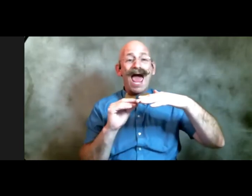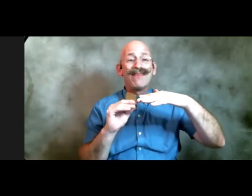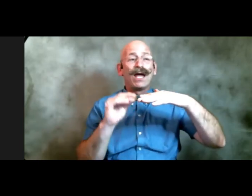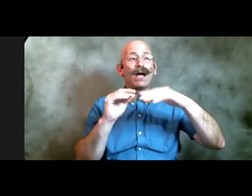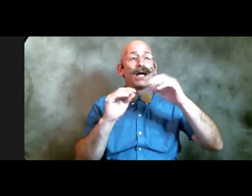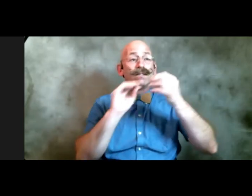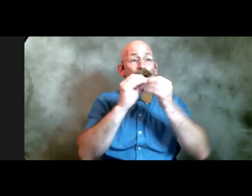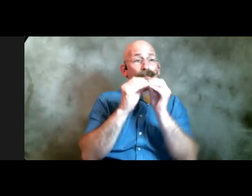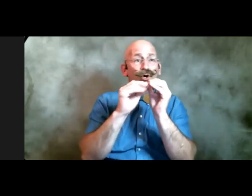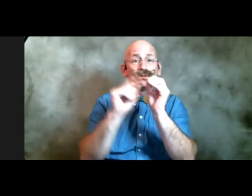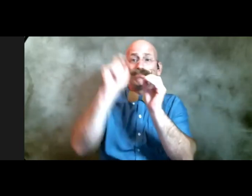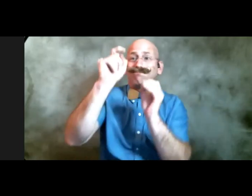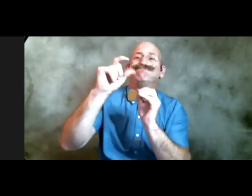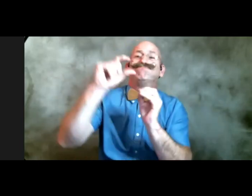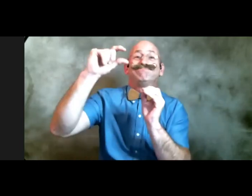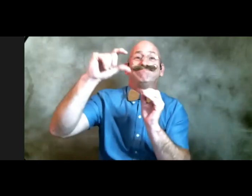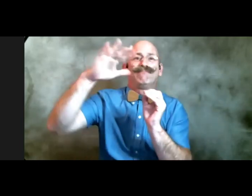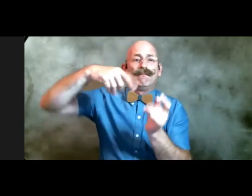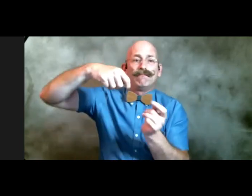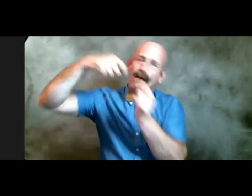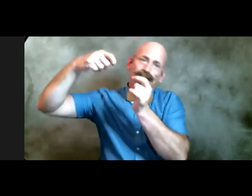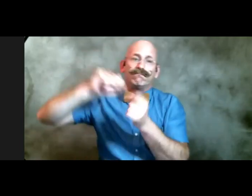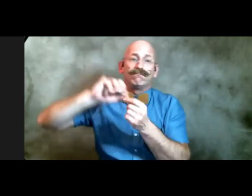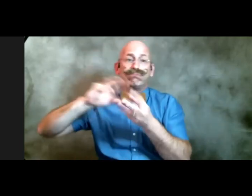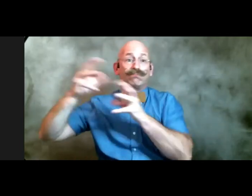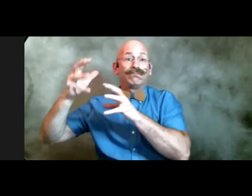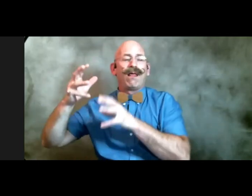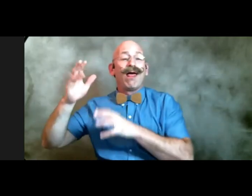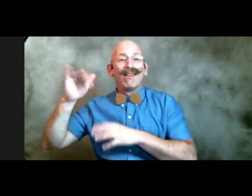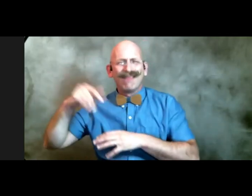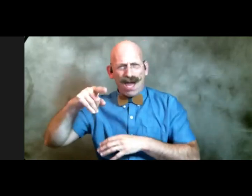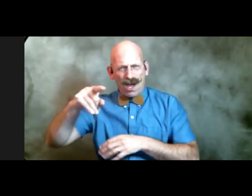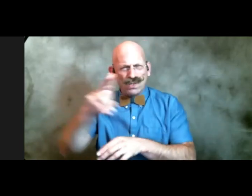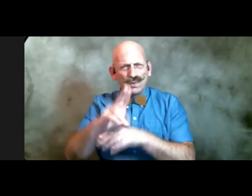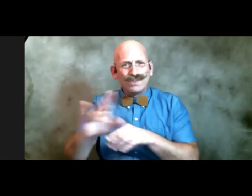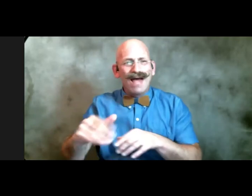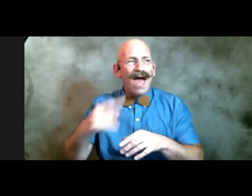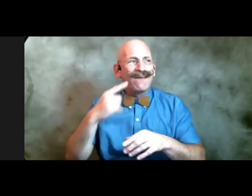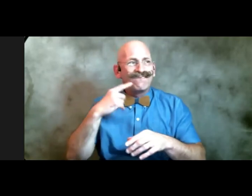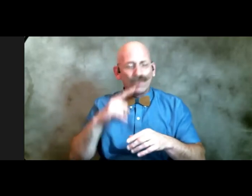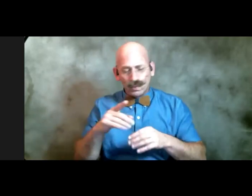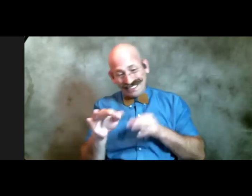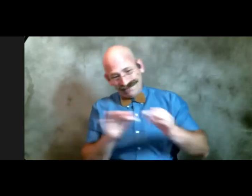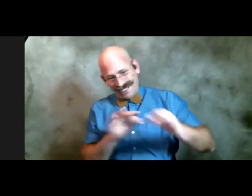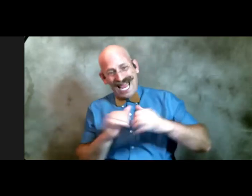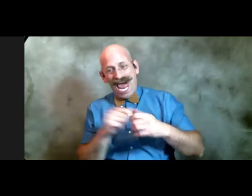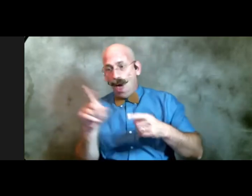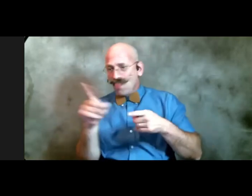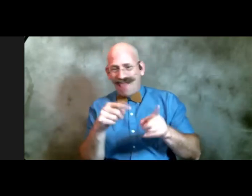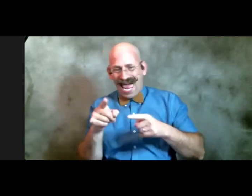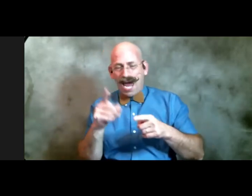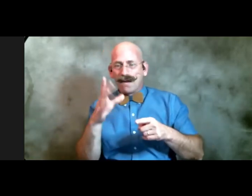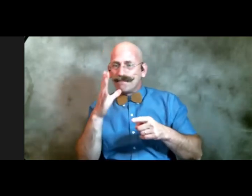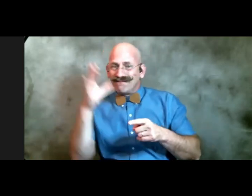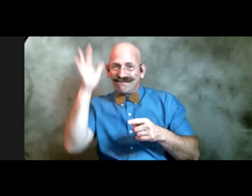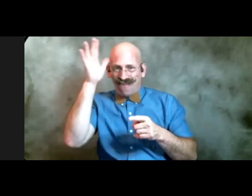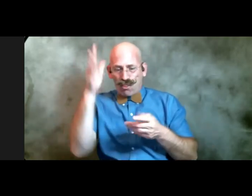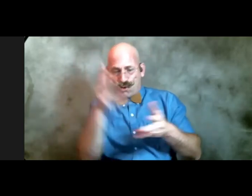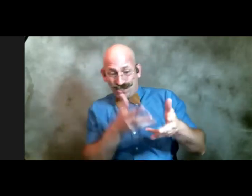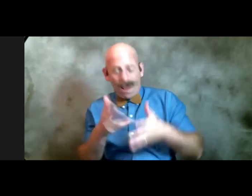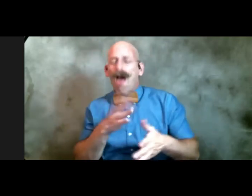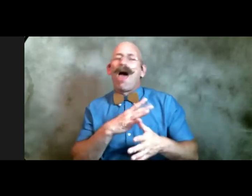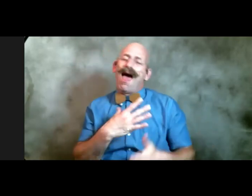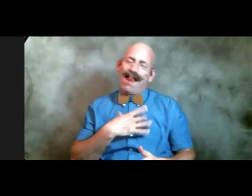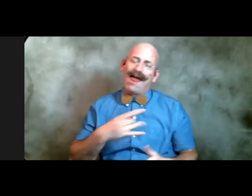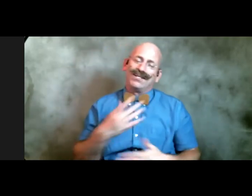and what a superscript can do and you're using that as the way people interact with people so i and that's that's something that i i enjoyed a lot